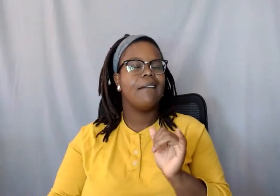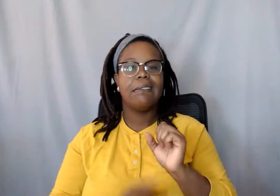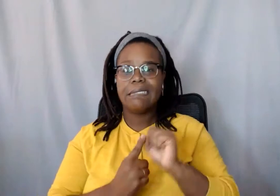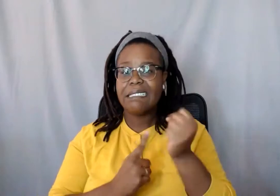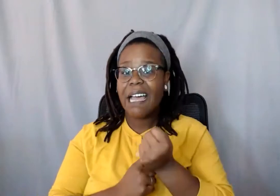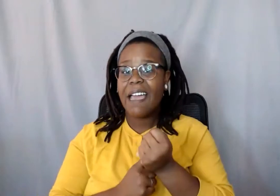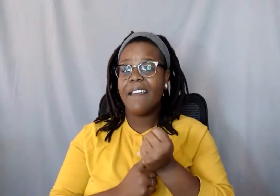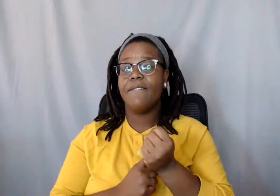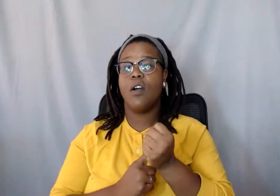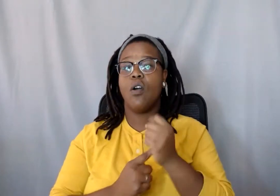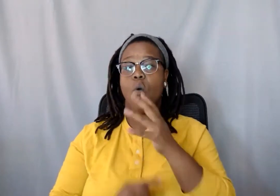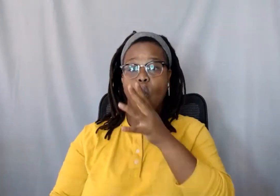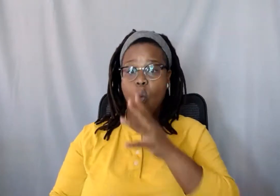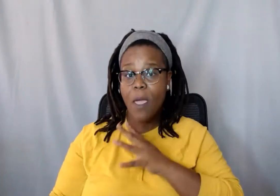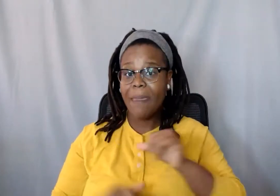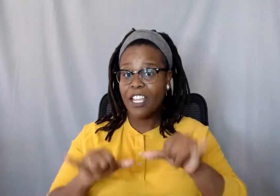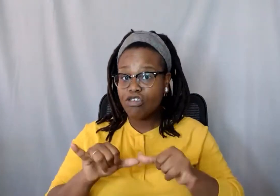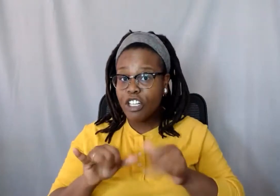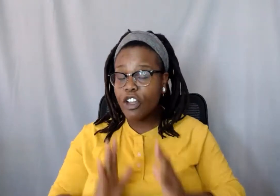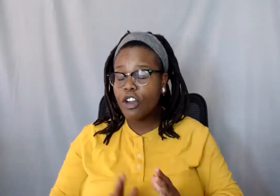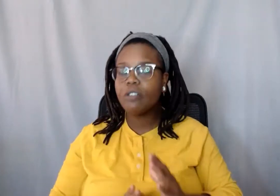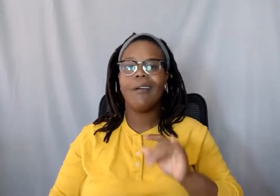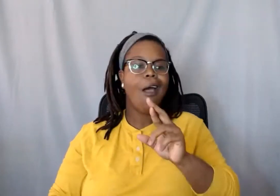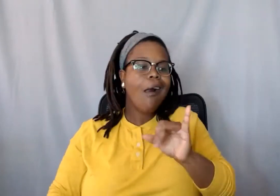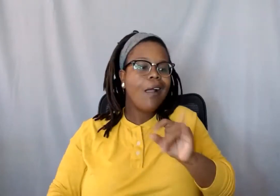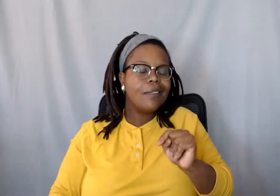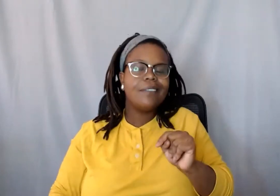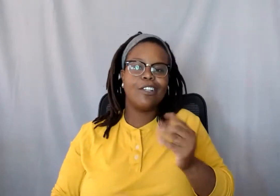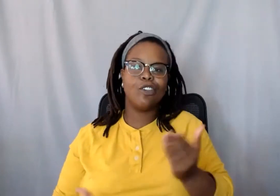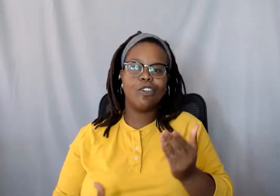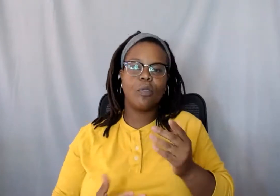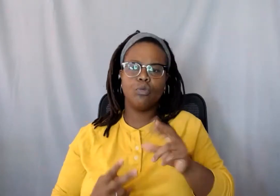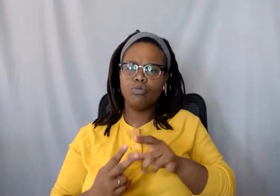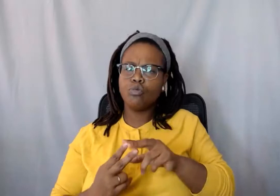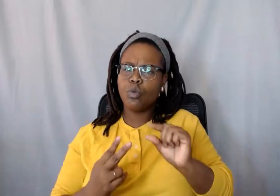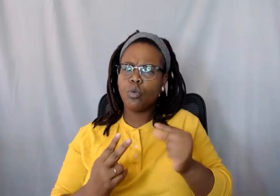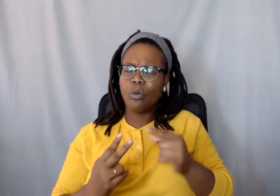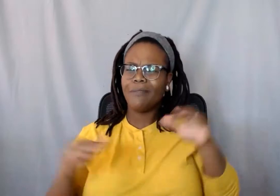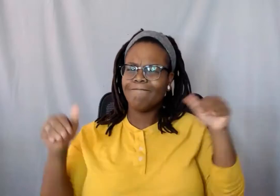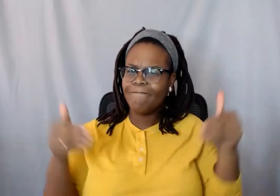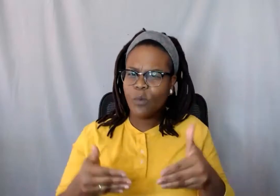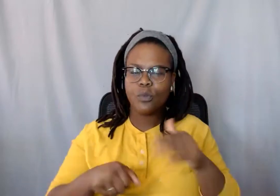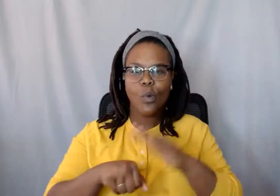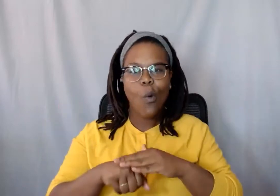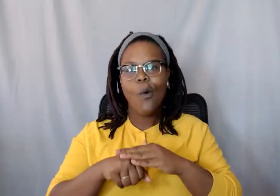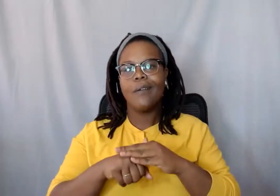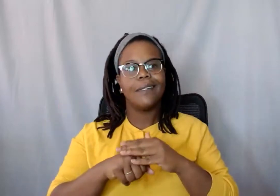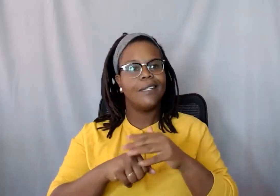And we had RIT and we had two groups are focused a lot on getting women involved in